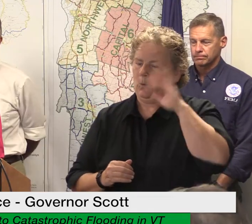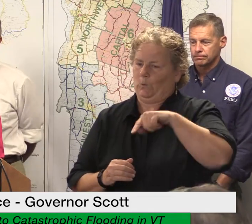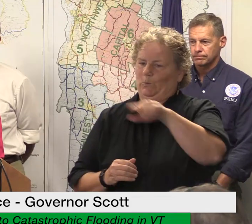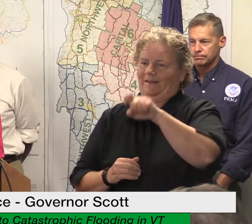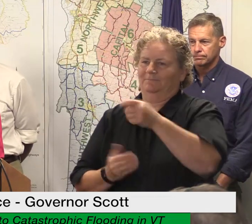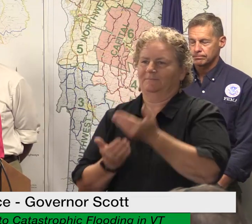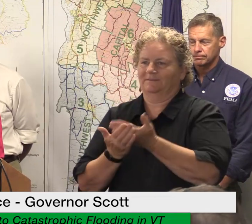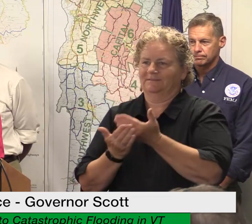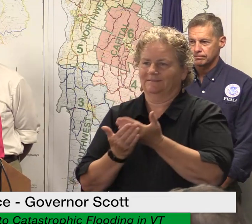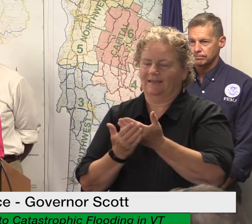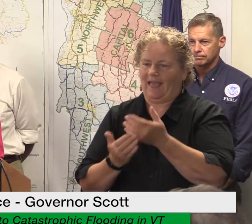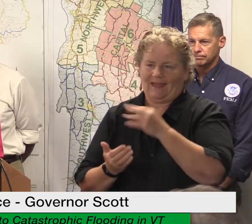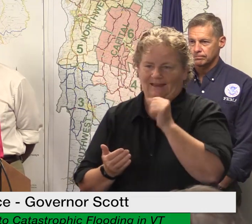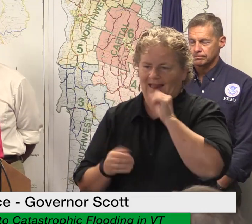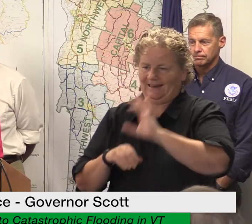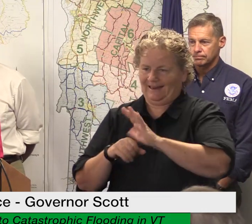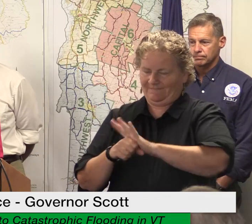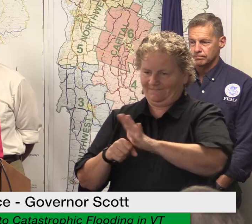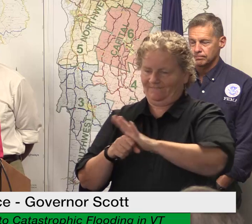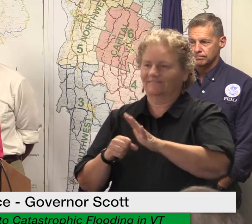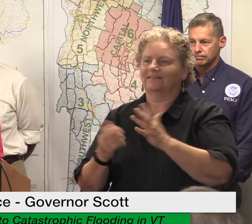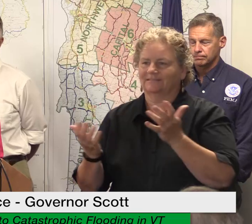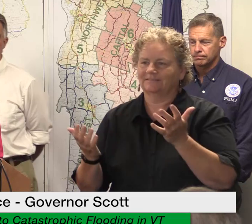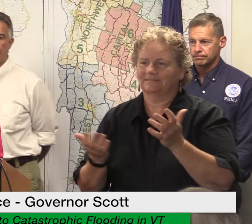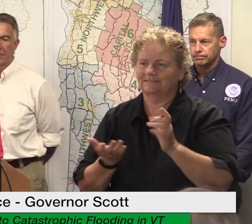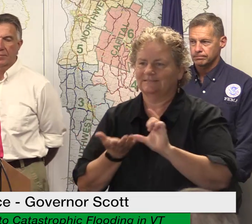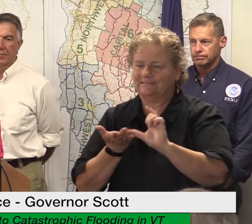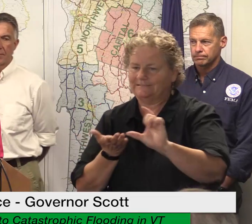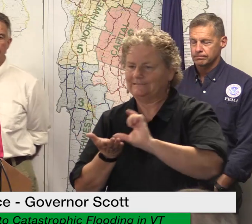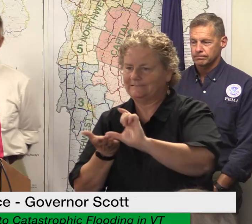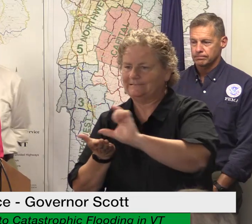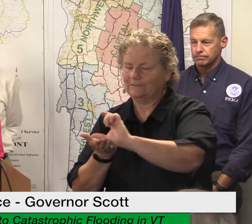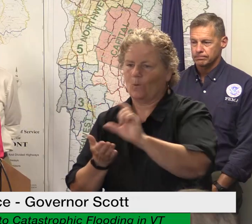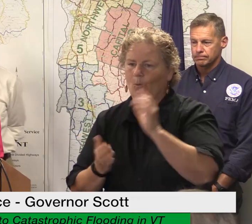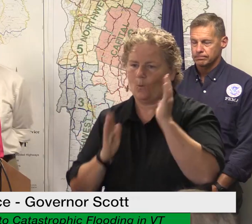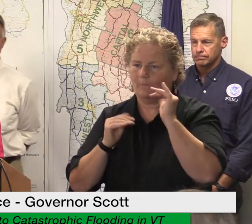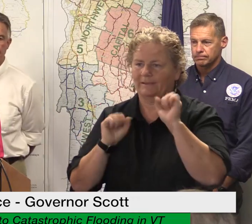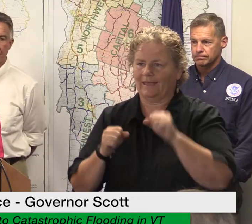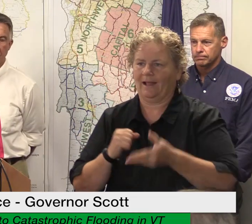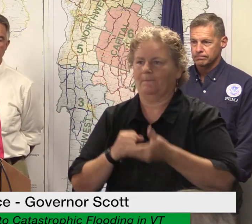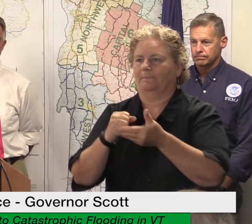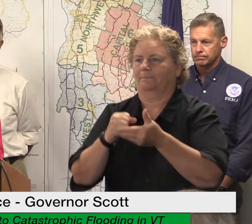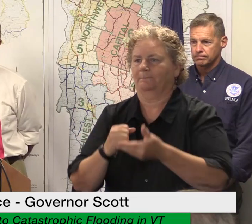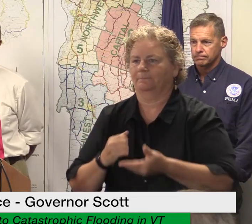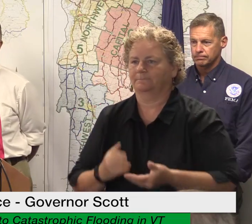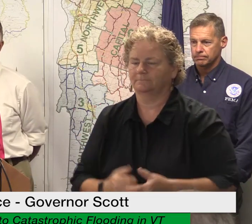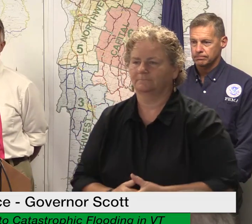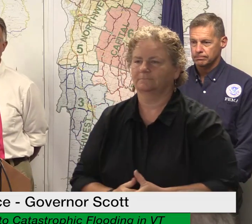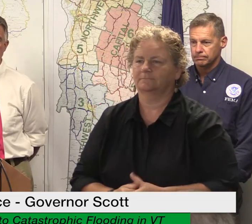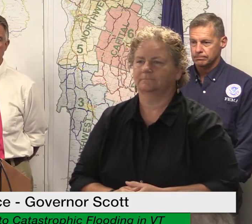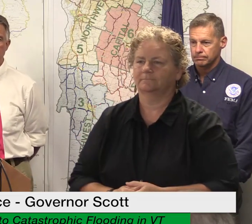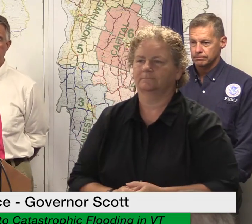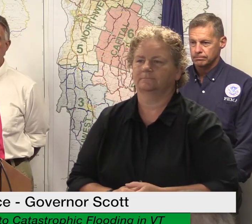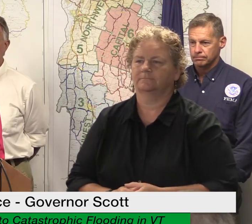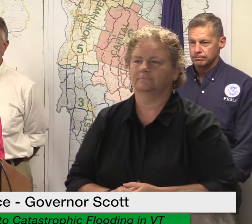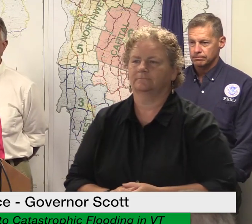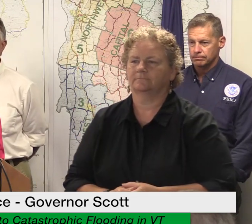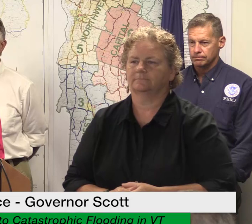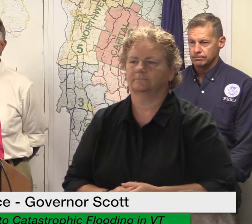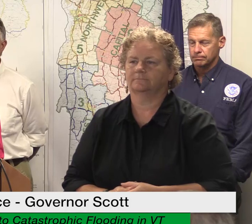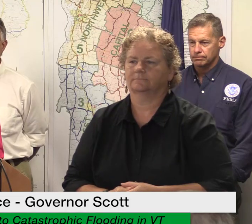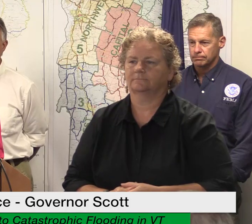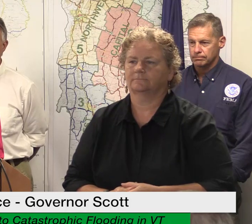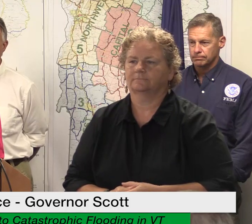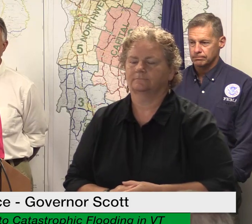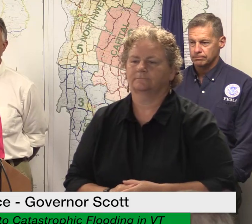not make them whole we hope it will make a swift impact in helping them bring back their employees and